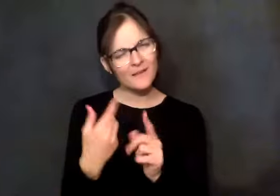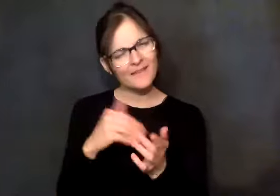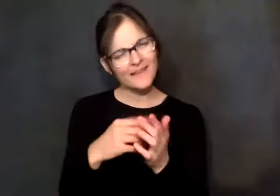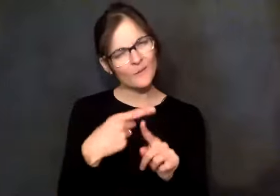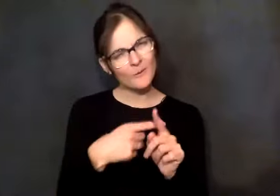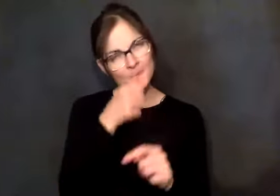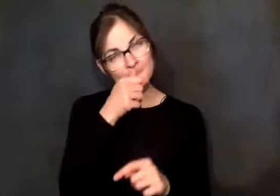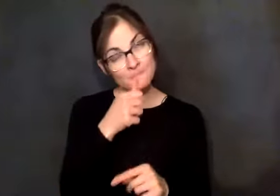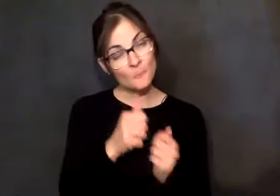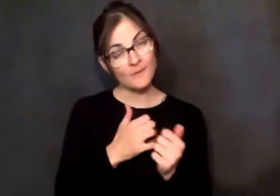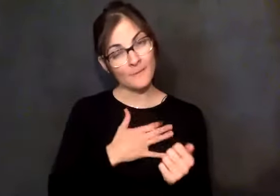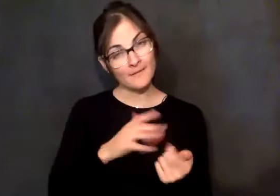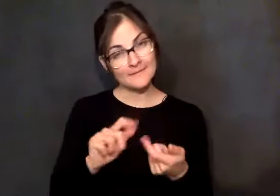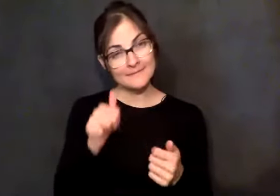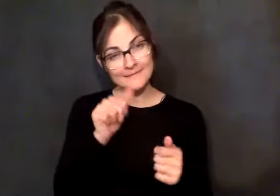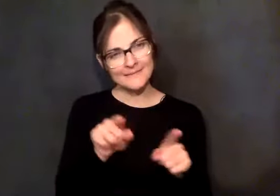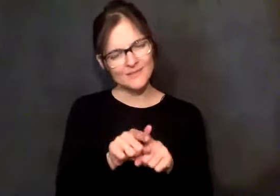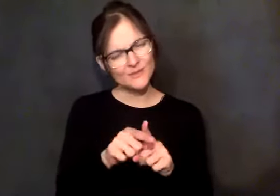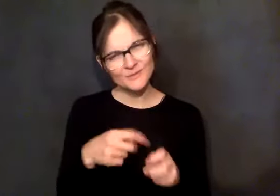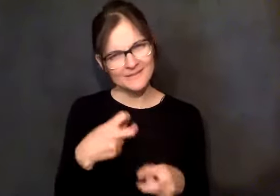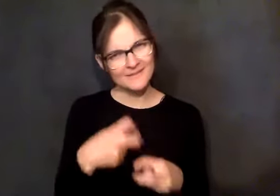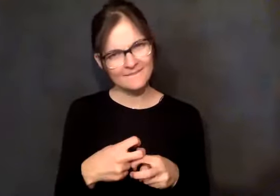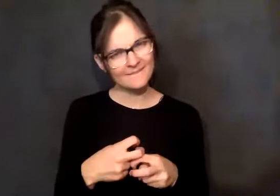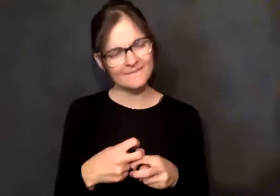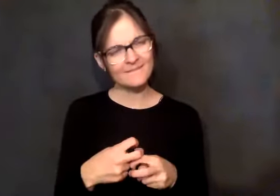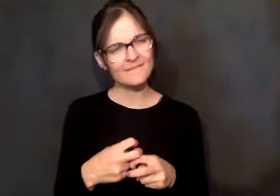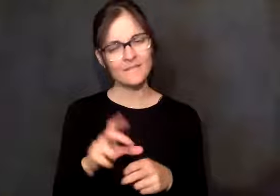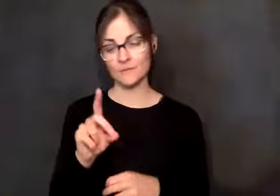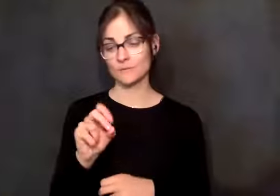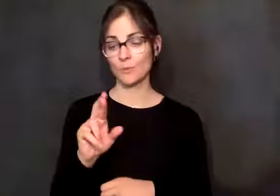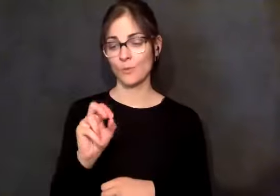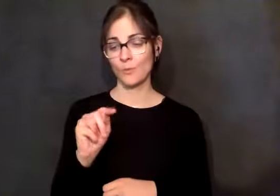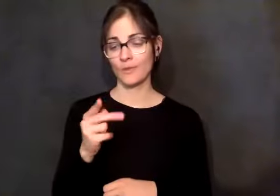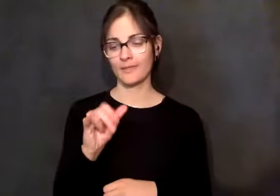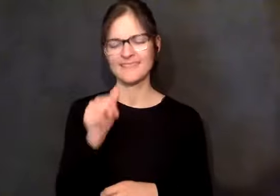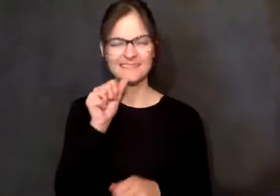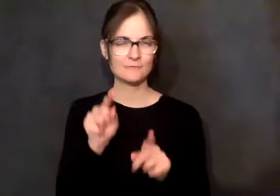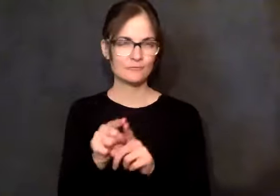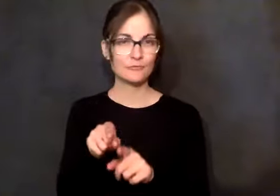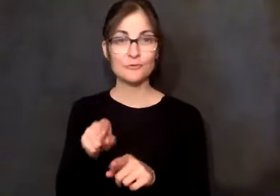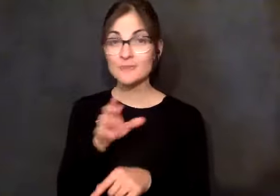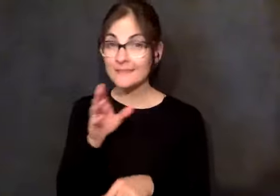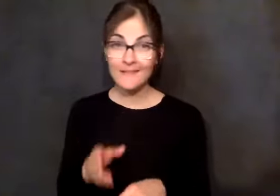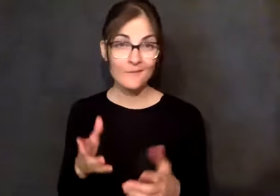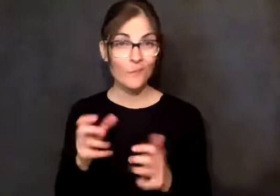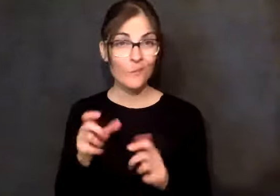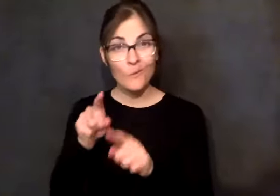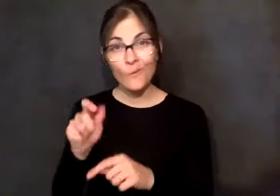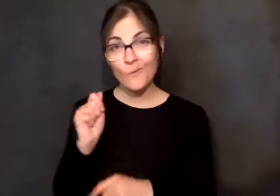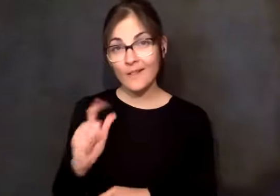never wanted to go to Al-Anon or anything. And she didn't really feel comfortable around the Al-Anon people